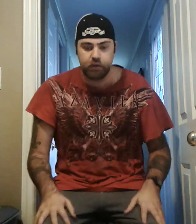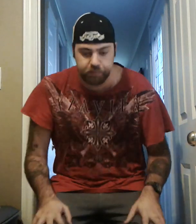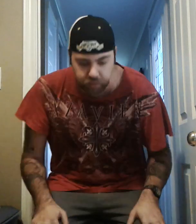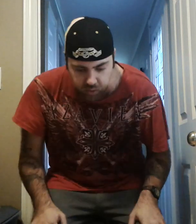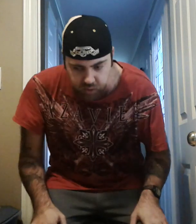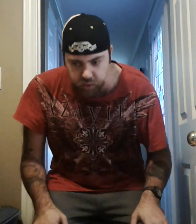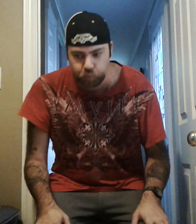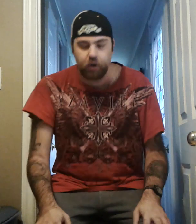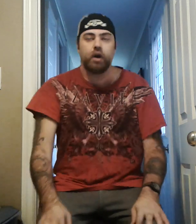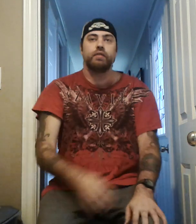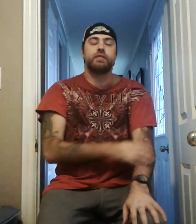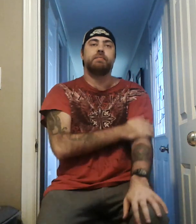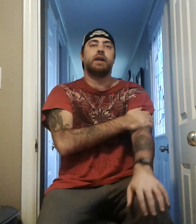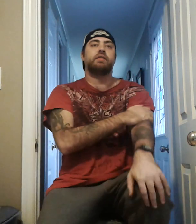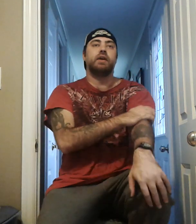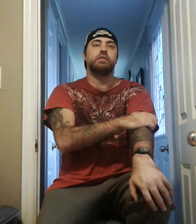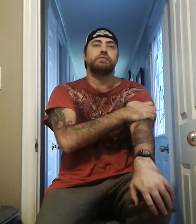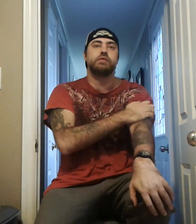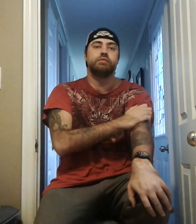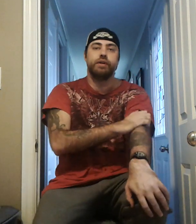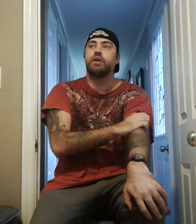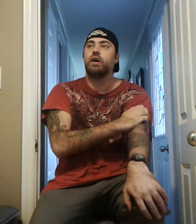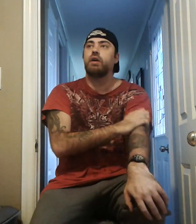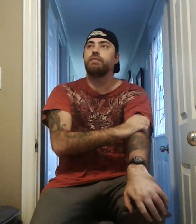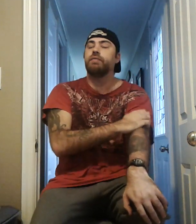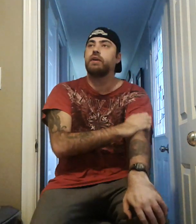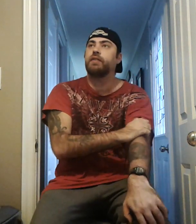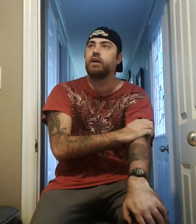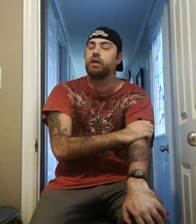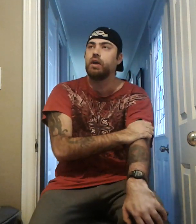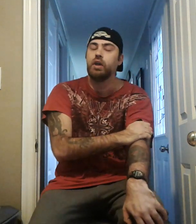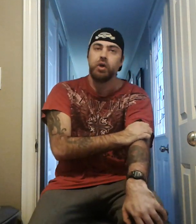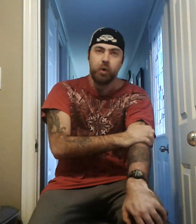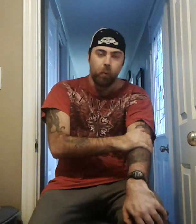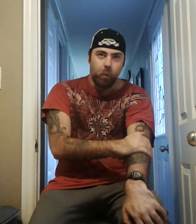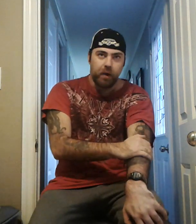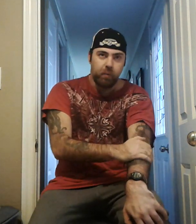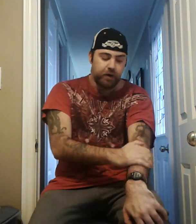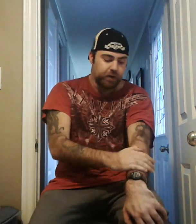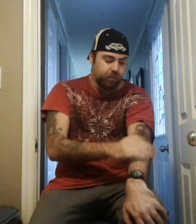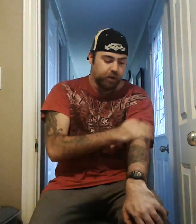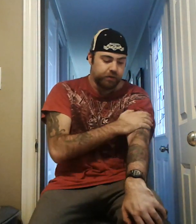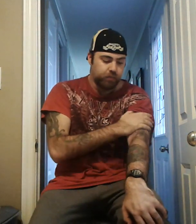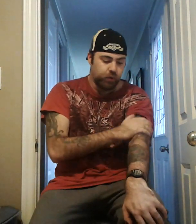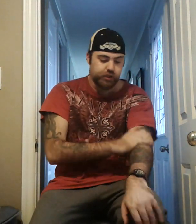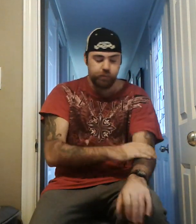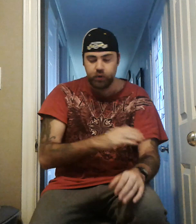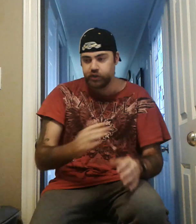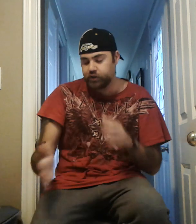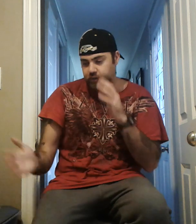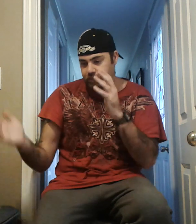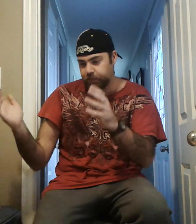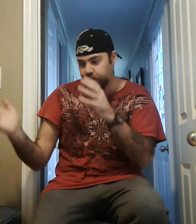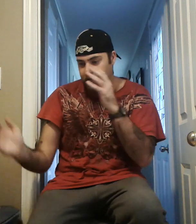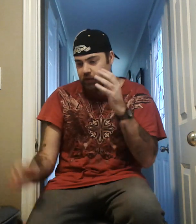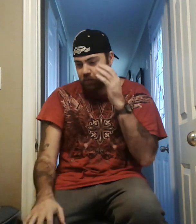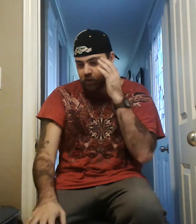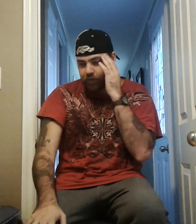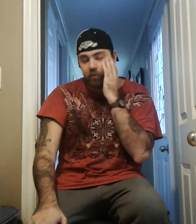for Raw and SmackDown, very hard for me to pick what one I want, which, which brand I wanted to,